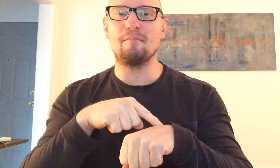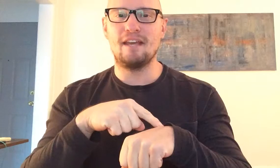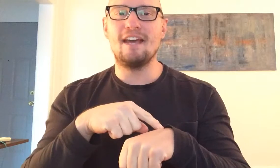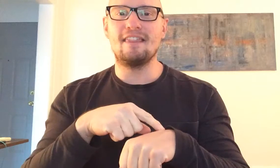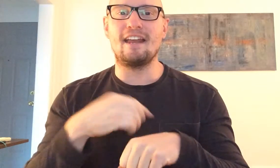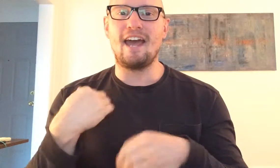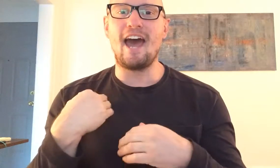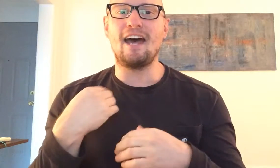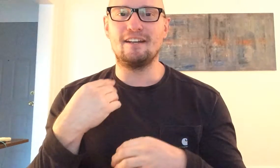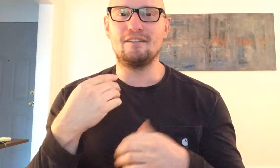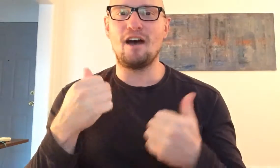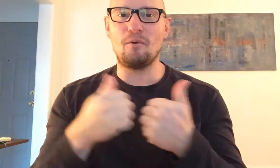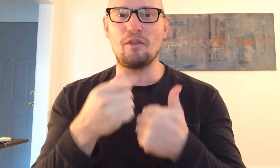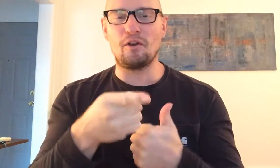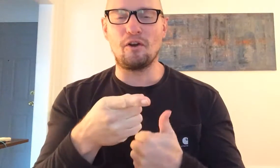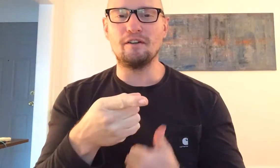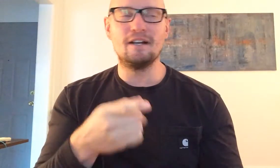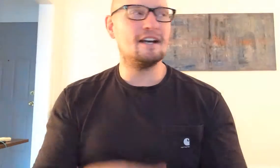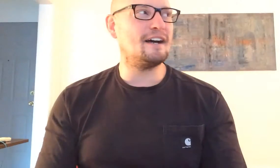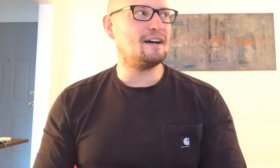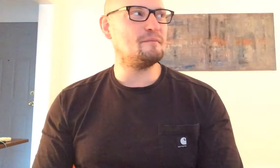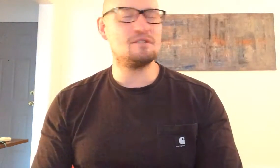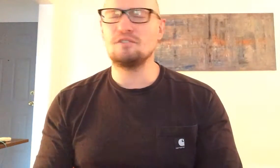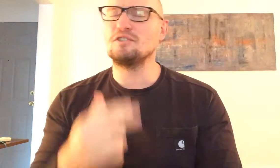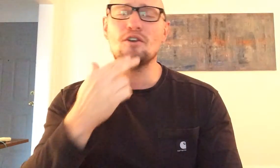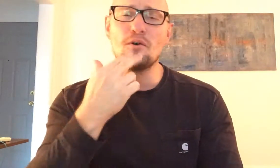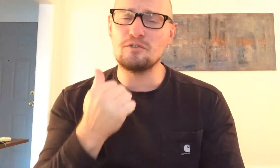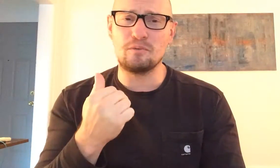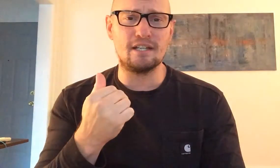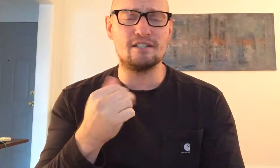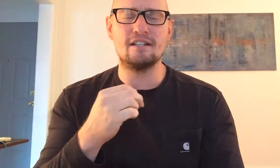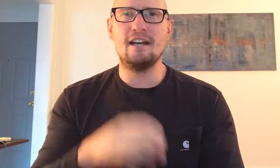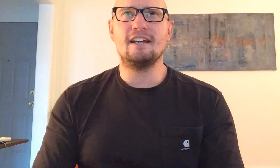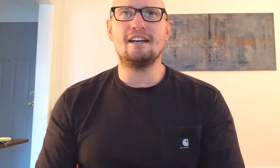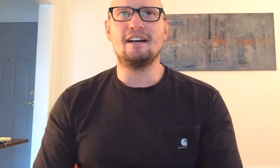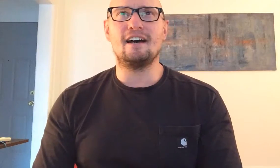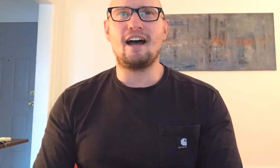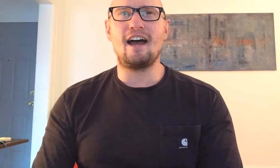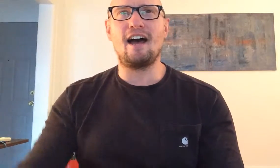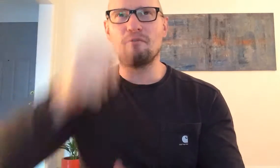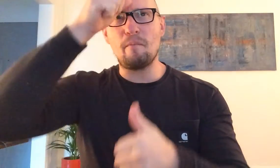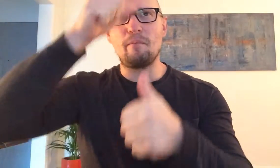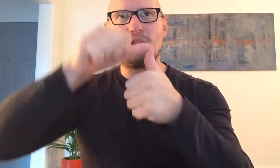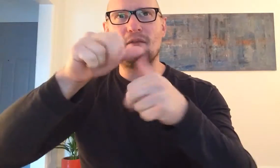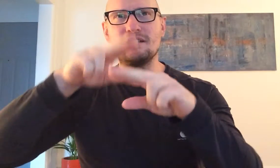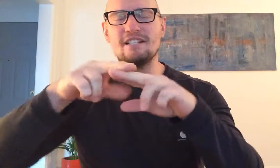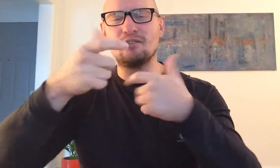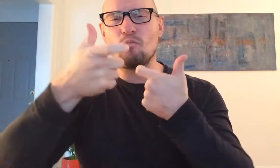that I had with her she's so sweet I remember I would sit and